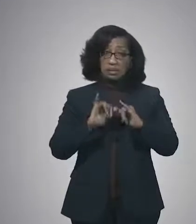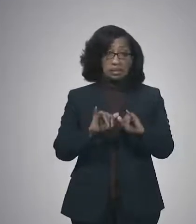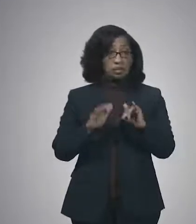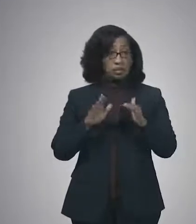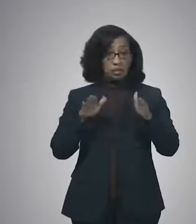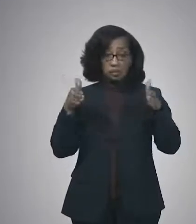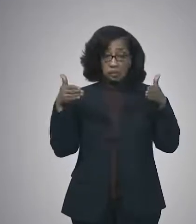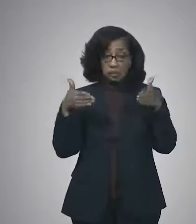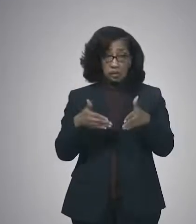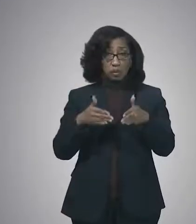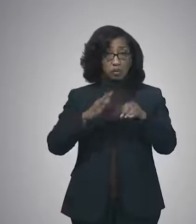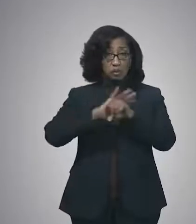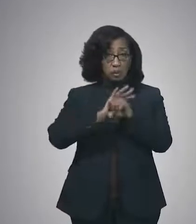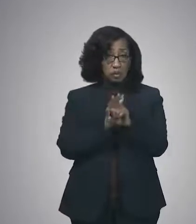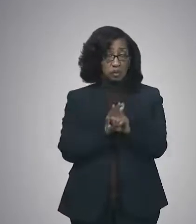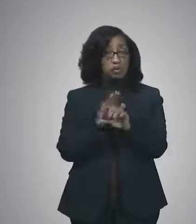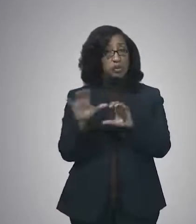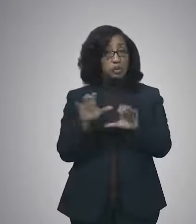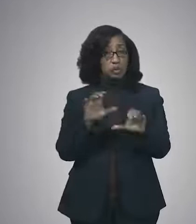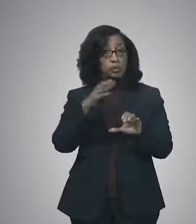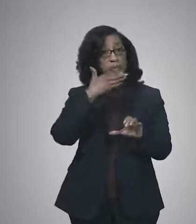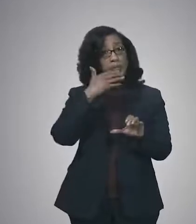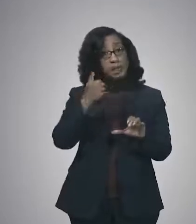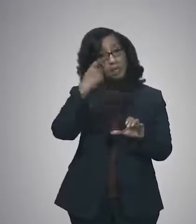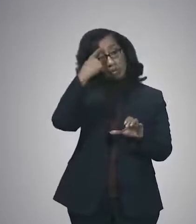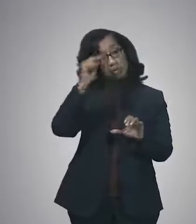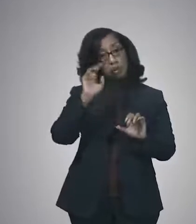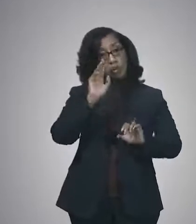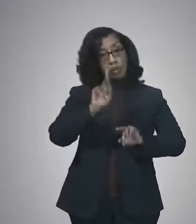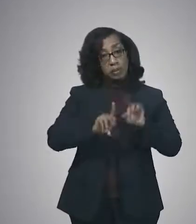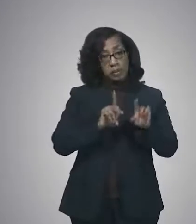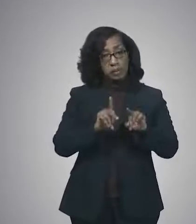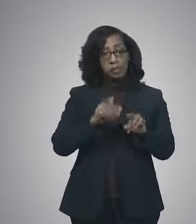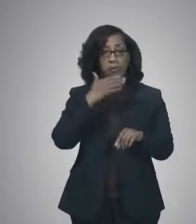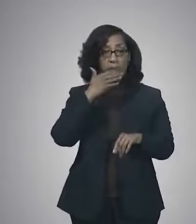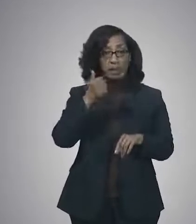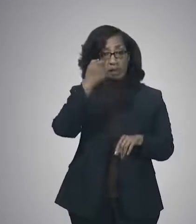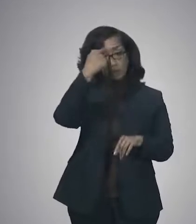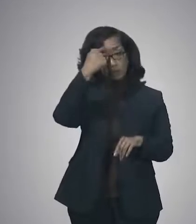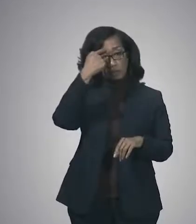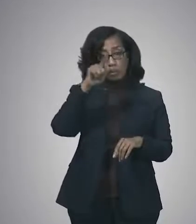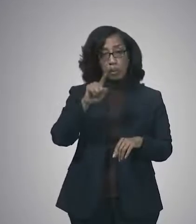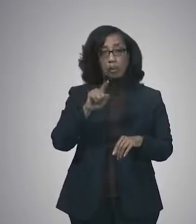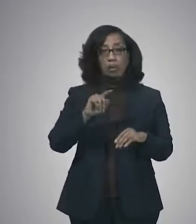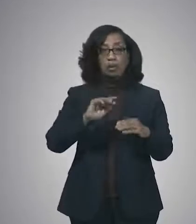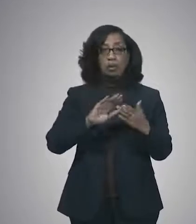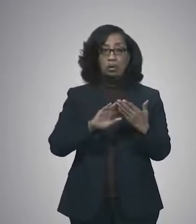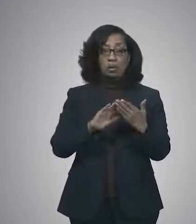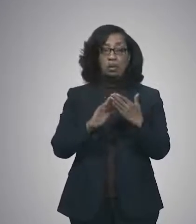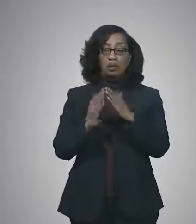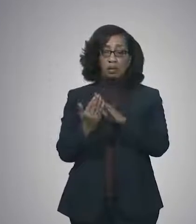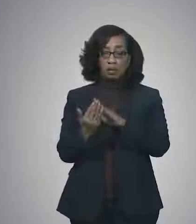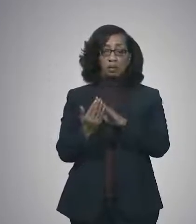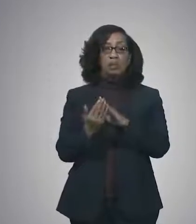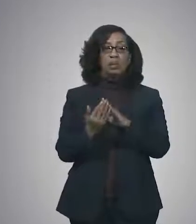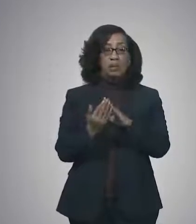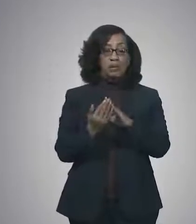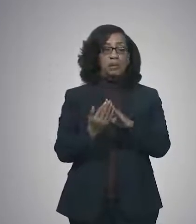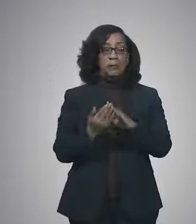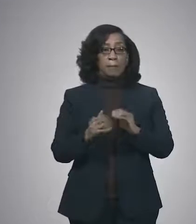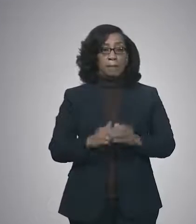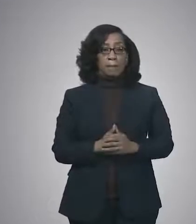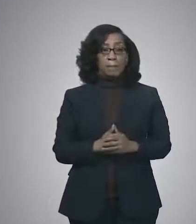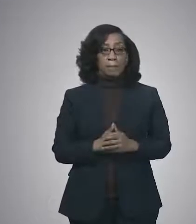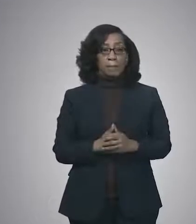here, and we will do what we believe is in the best interest of the community to make sure we meet that with the resources appropriate to the conditions on the